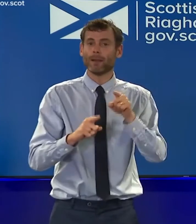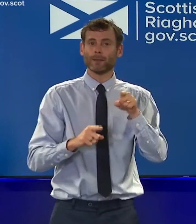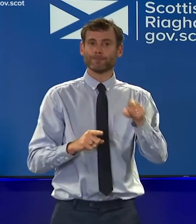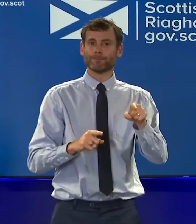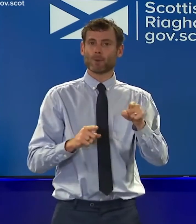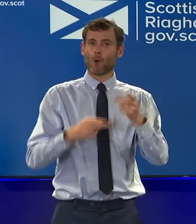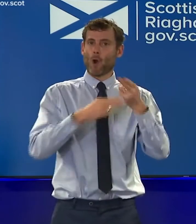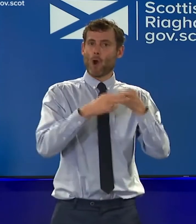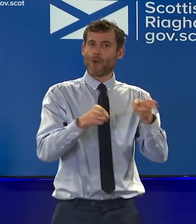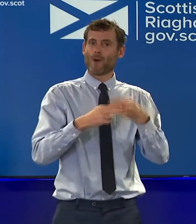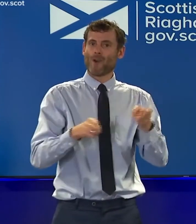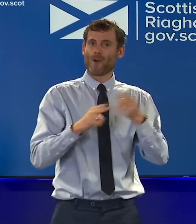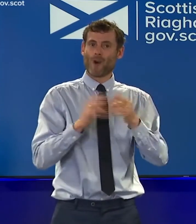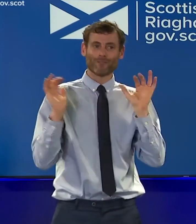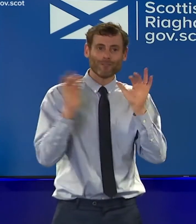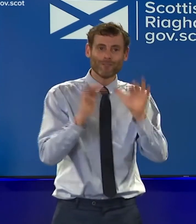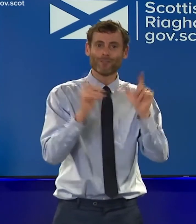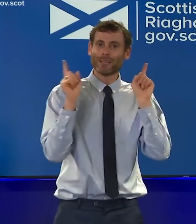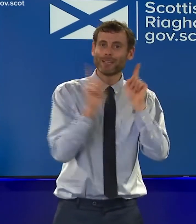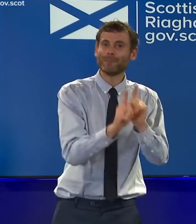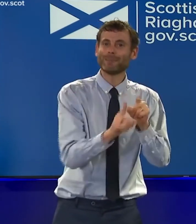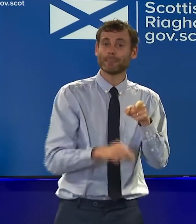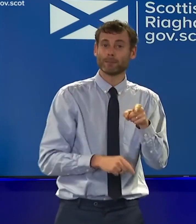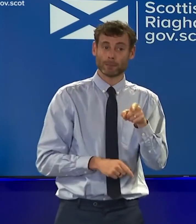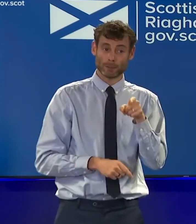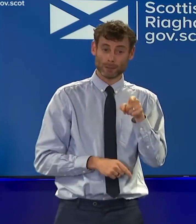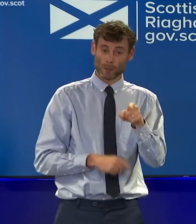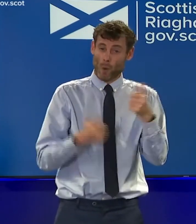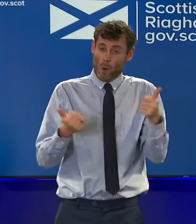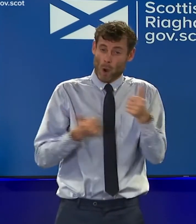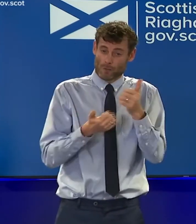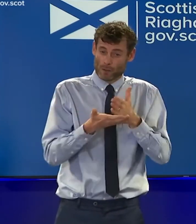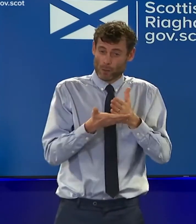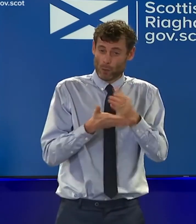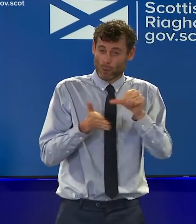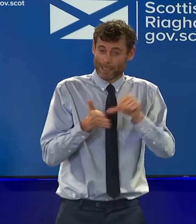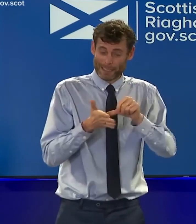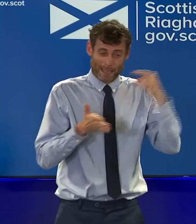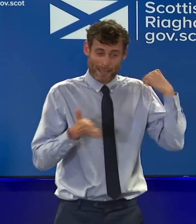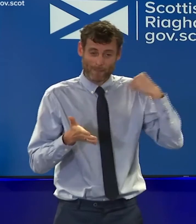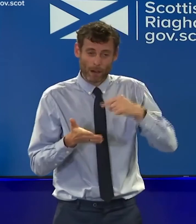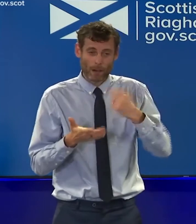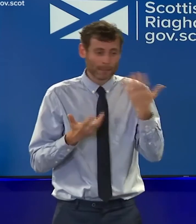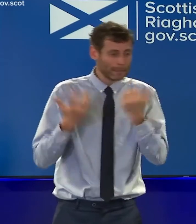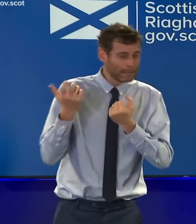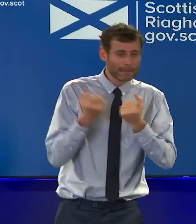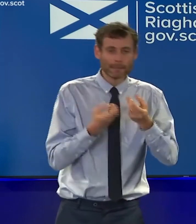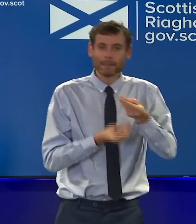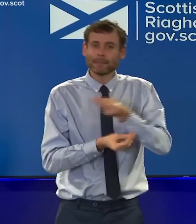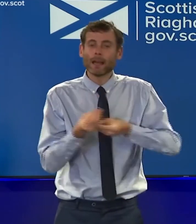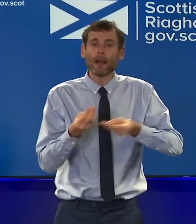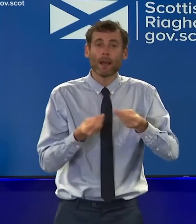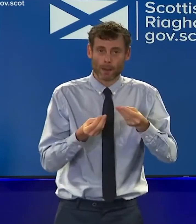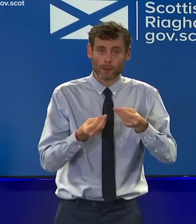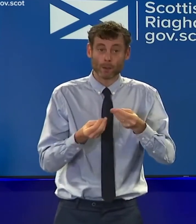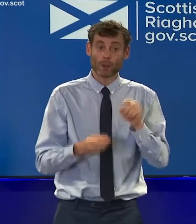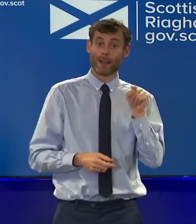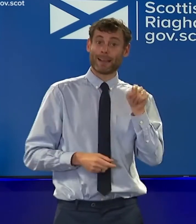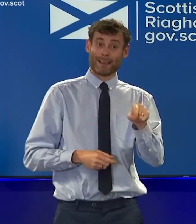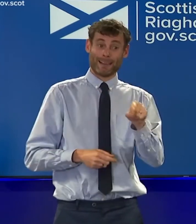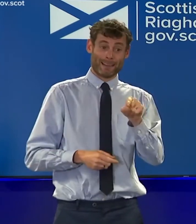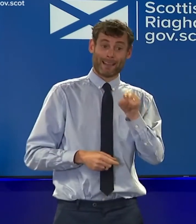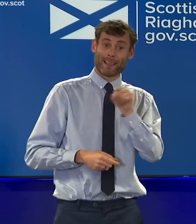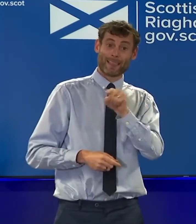previous waves of COVID and the restrictions we've all been living with. And of course, these sectors were hoping, until recently, with some